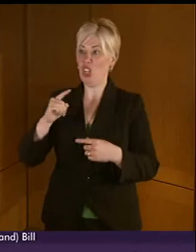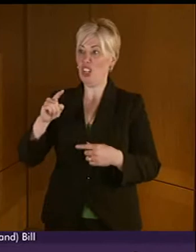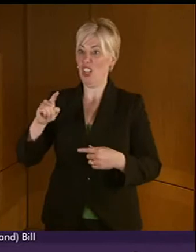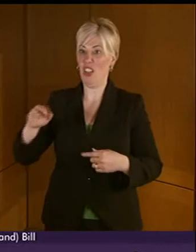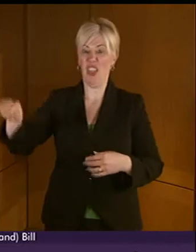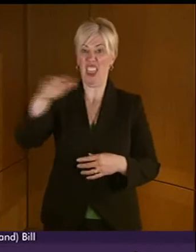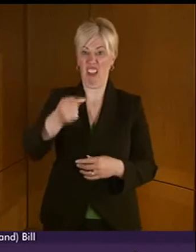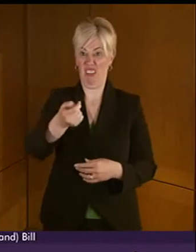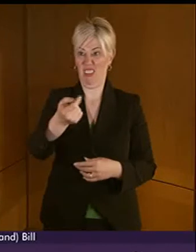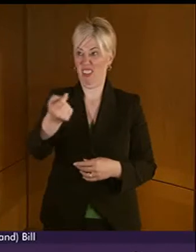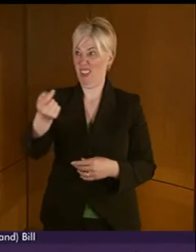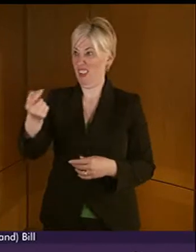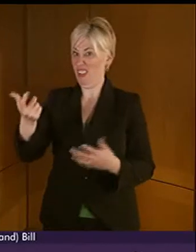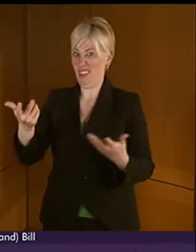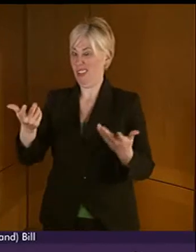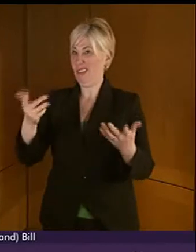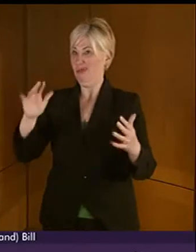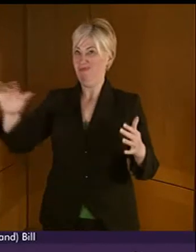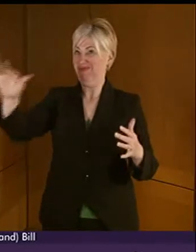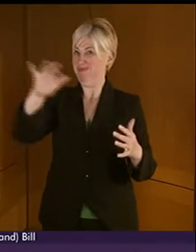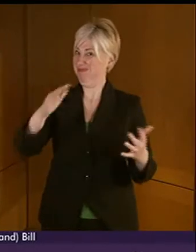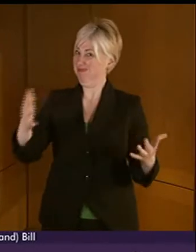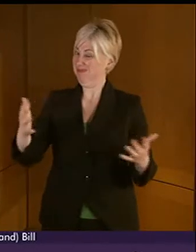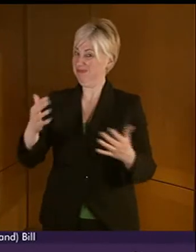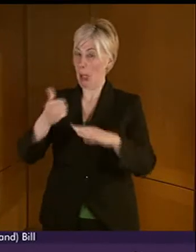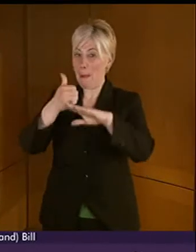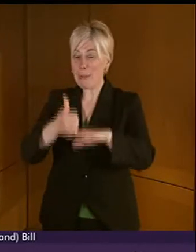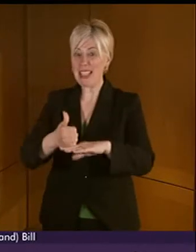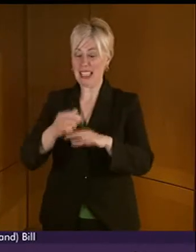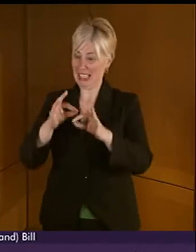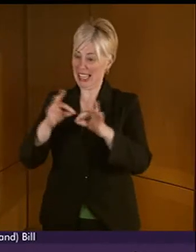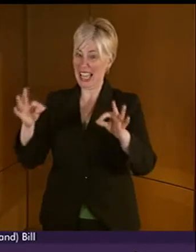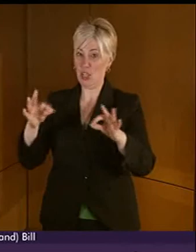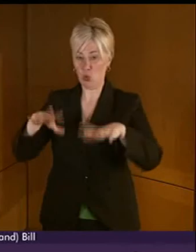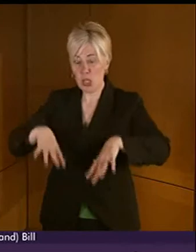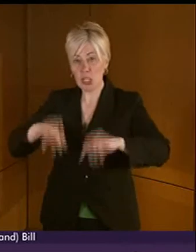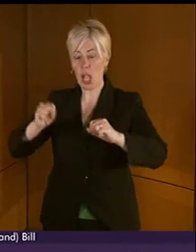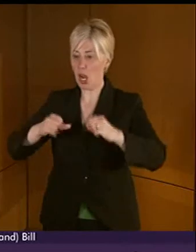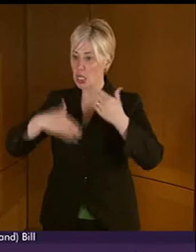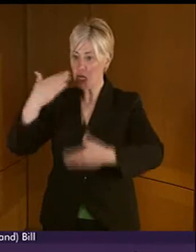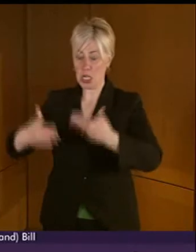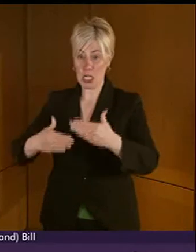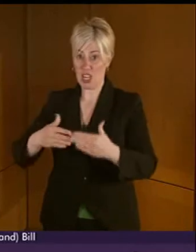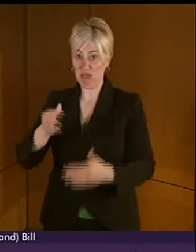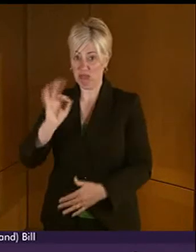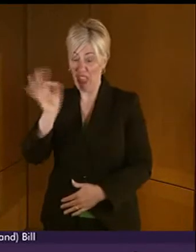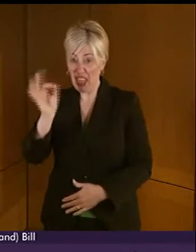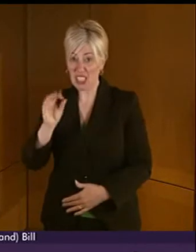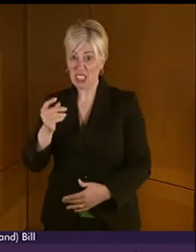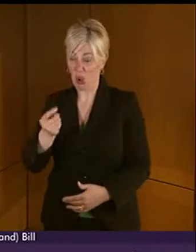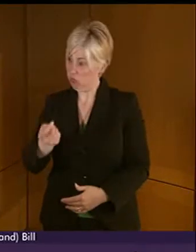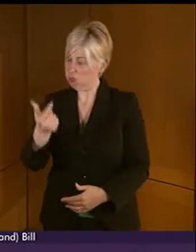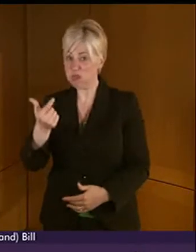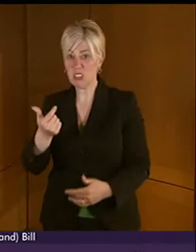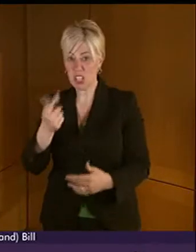service and support. The lack of baseline data or performance indicators is an issue. And I note the